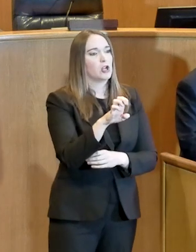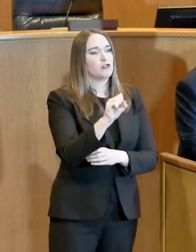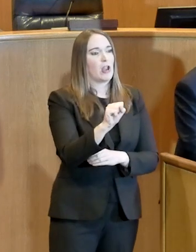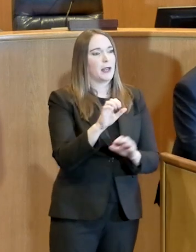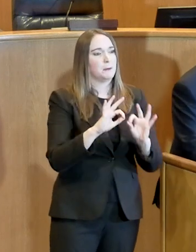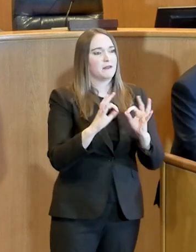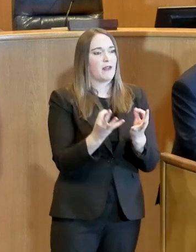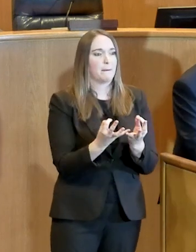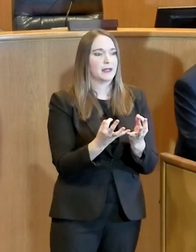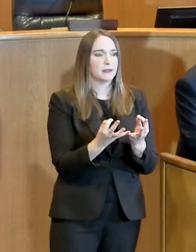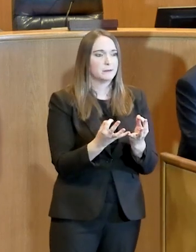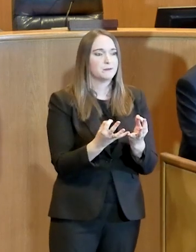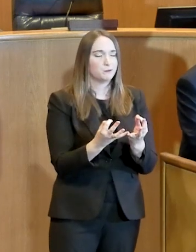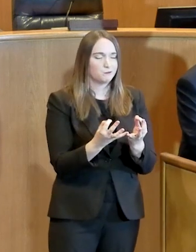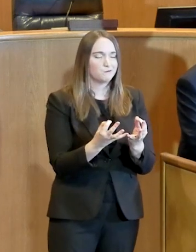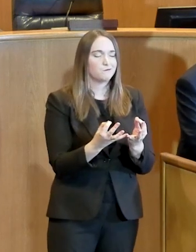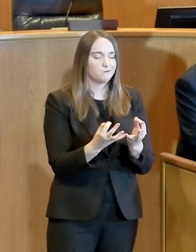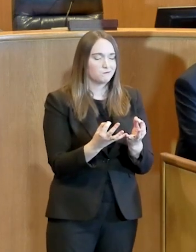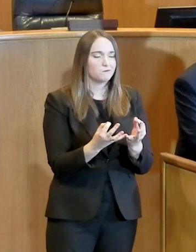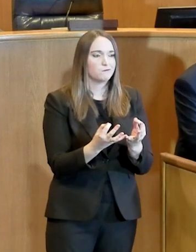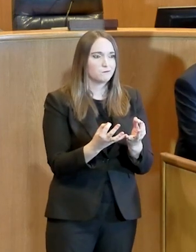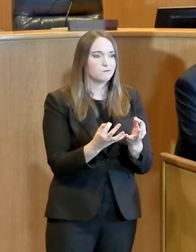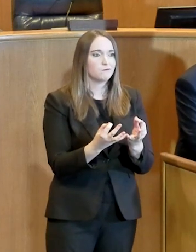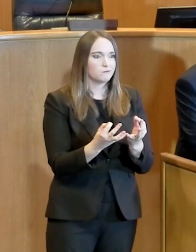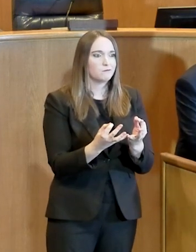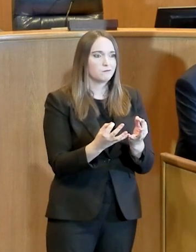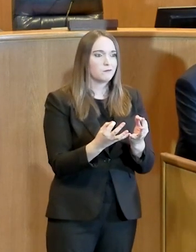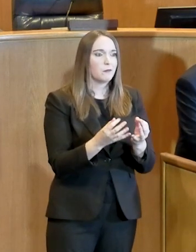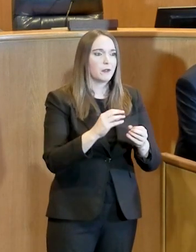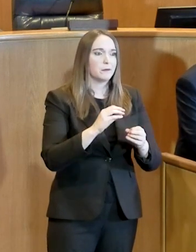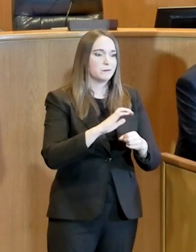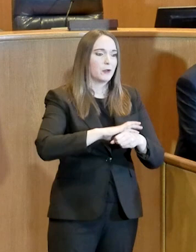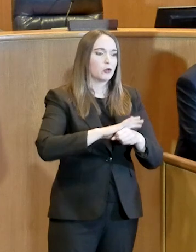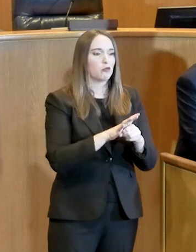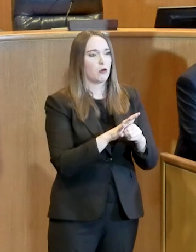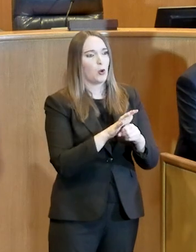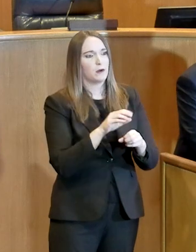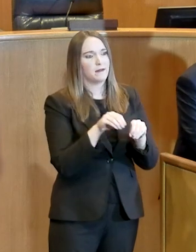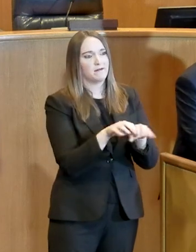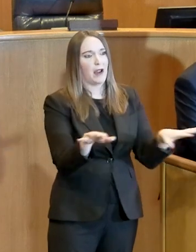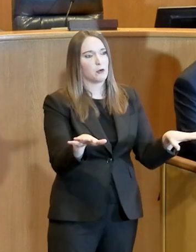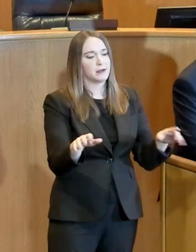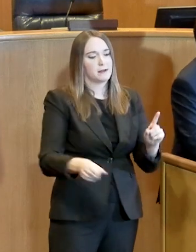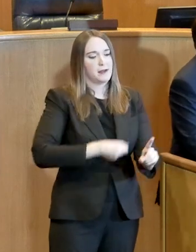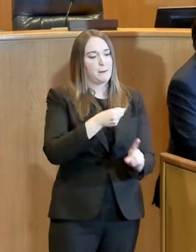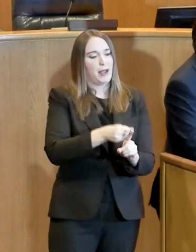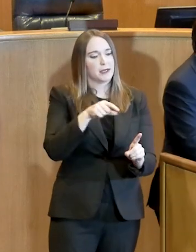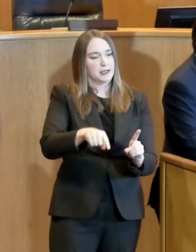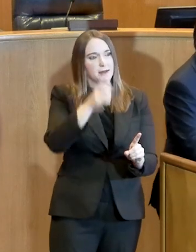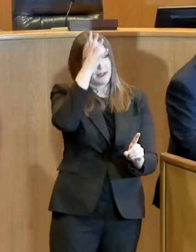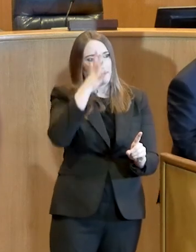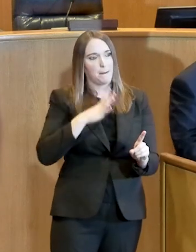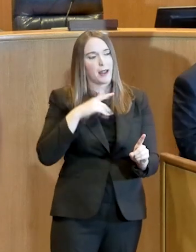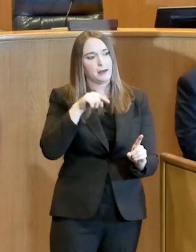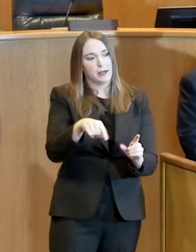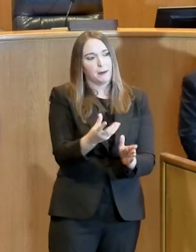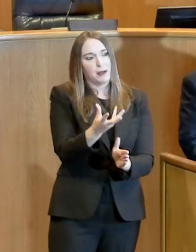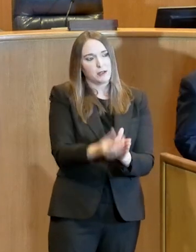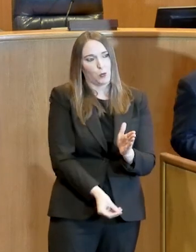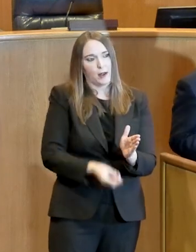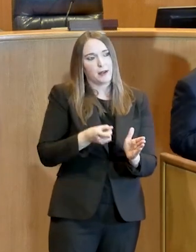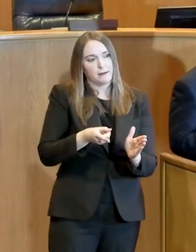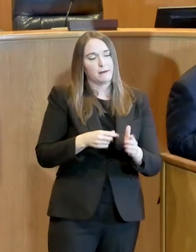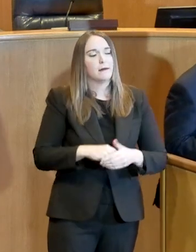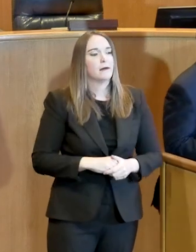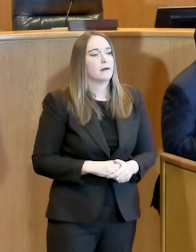lost a citizen here to this coronavirus. You know, we're in a fight right now, and there's no